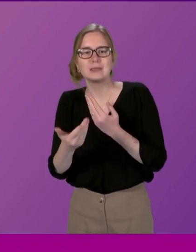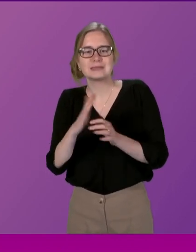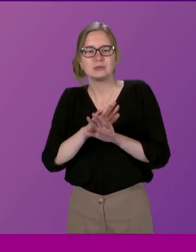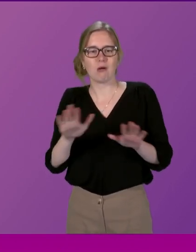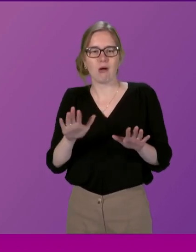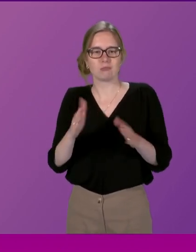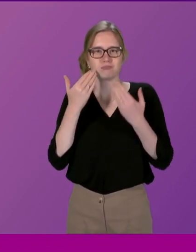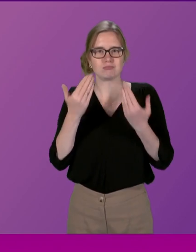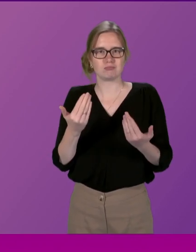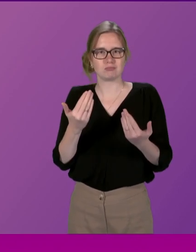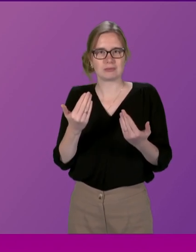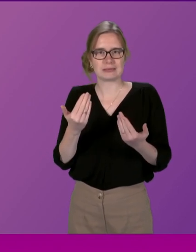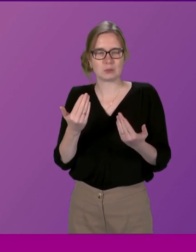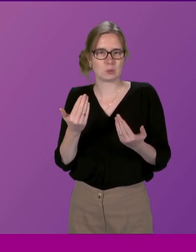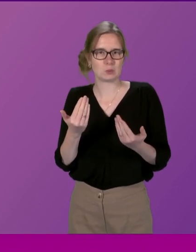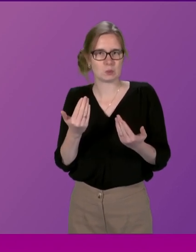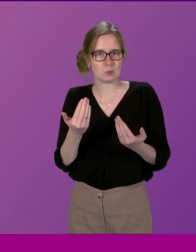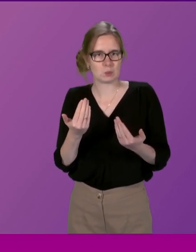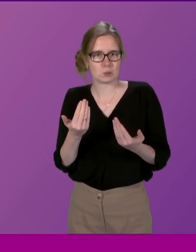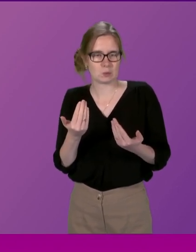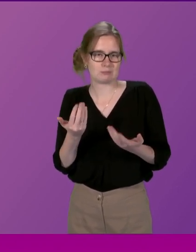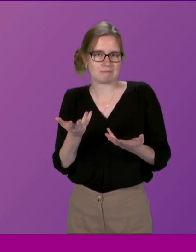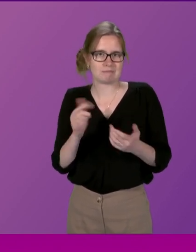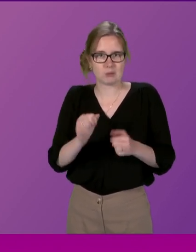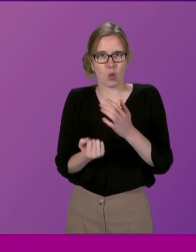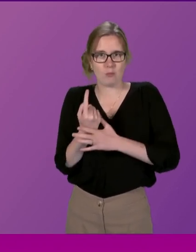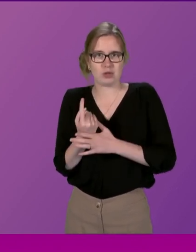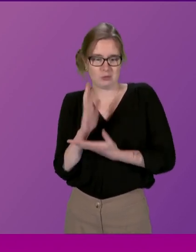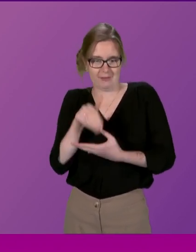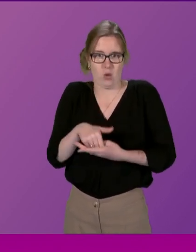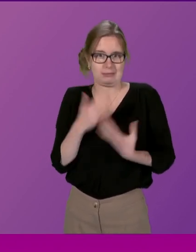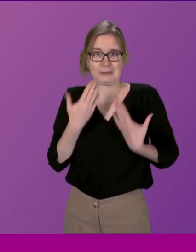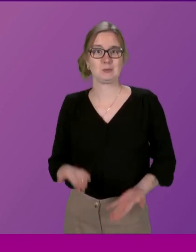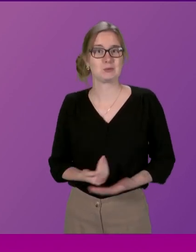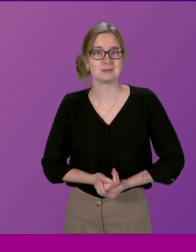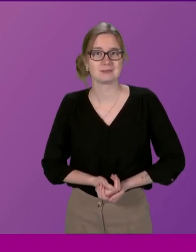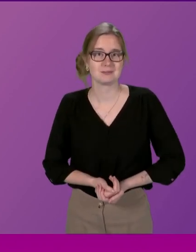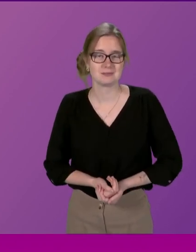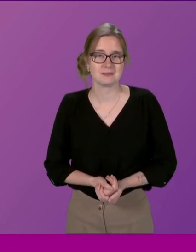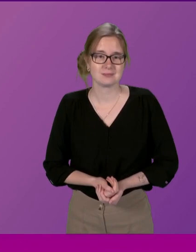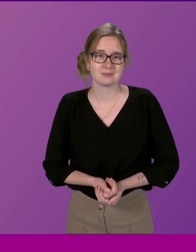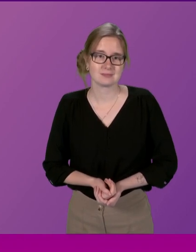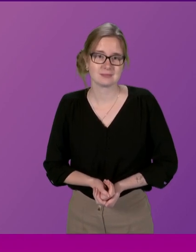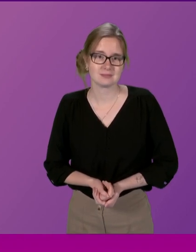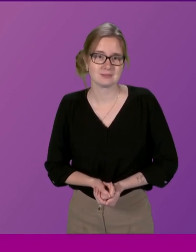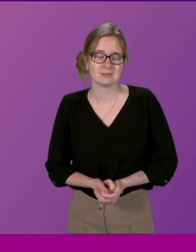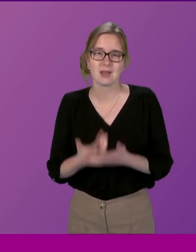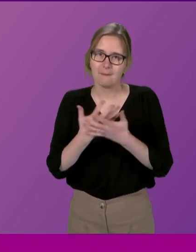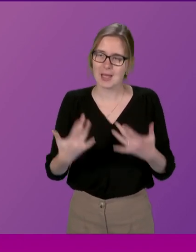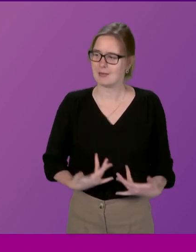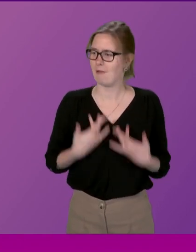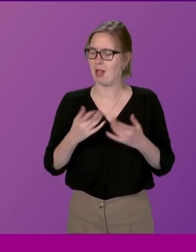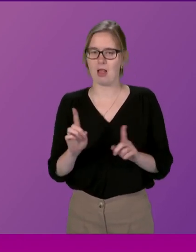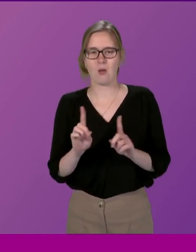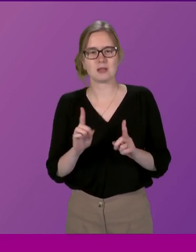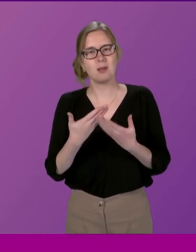not even know that it was an option to do so many others felt that the